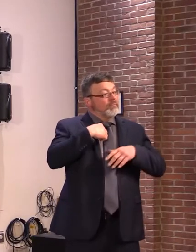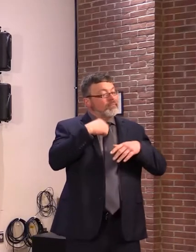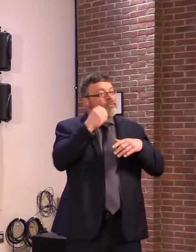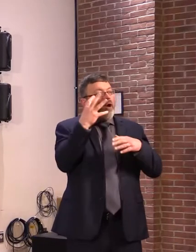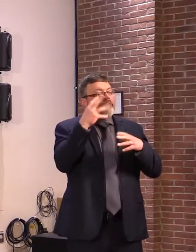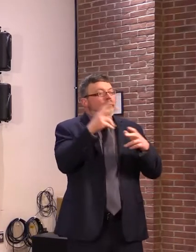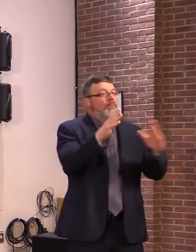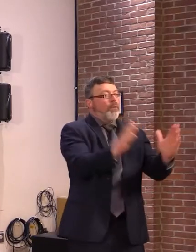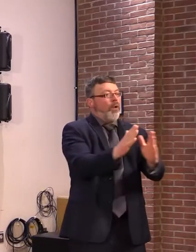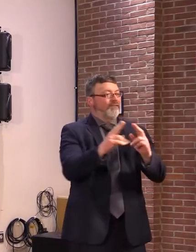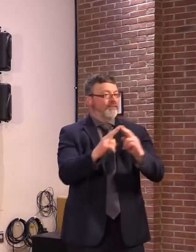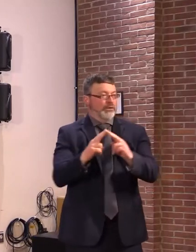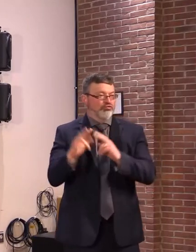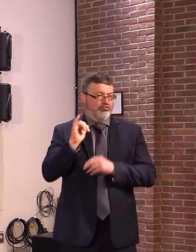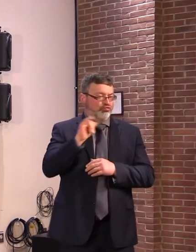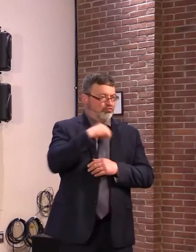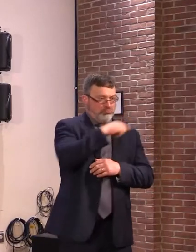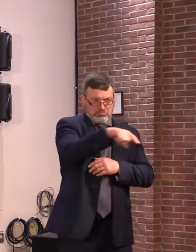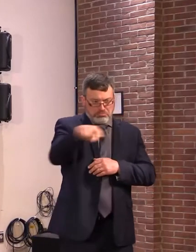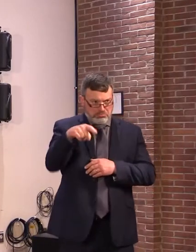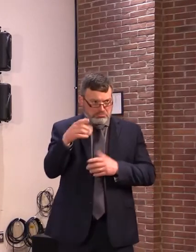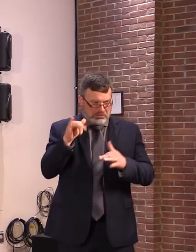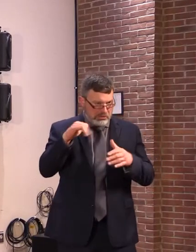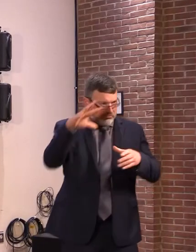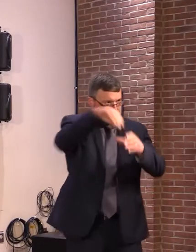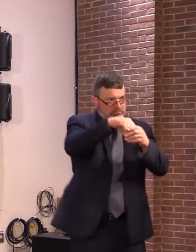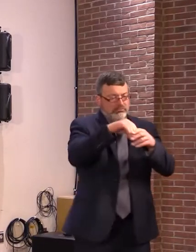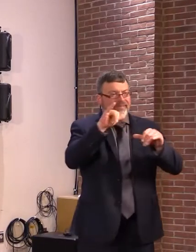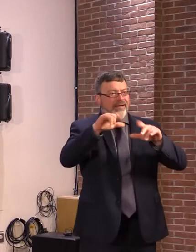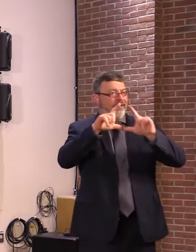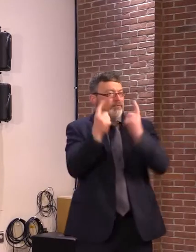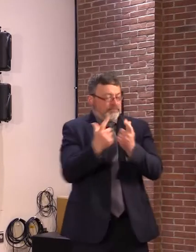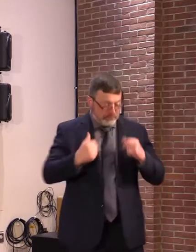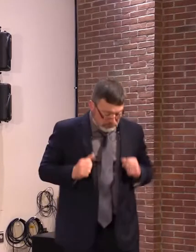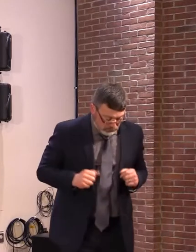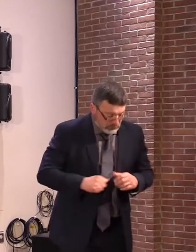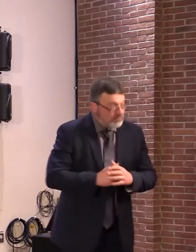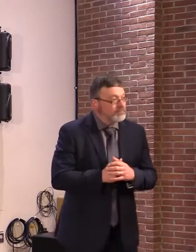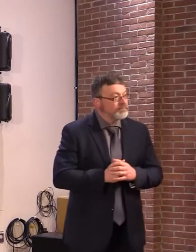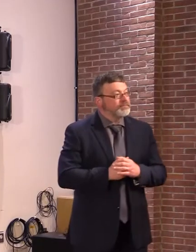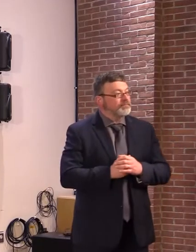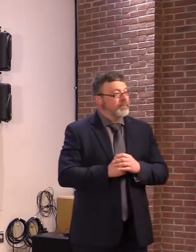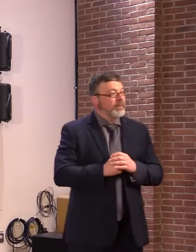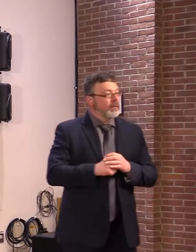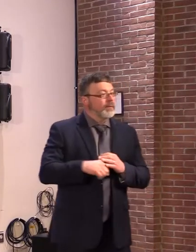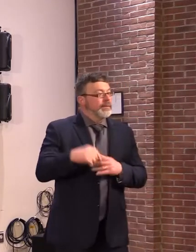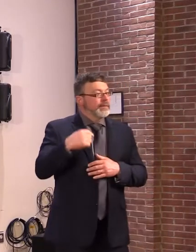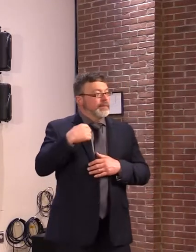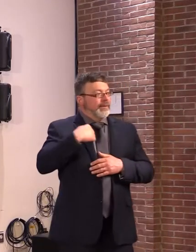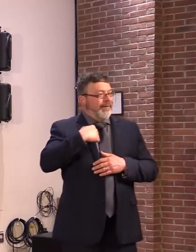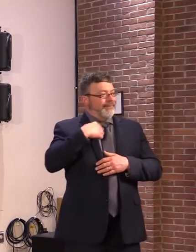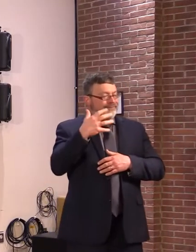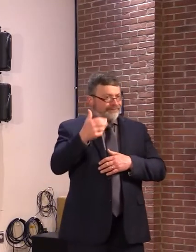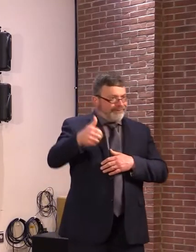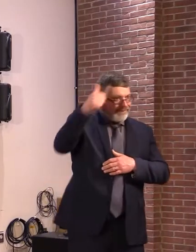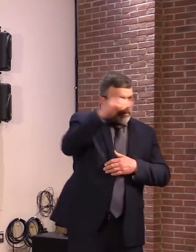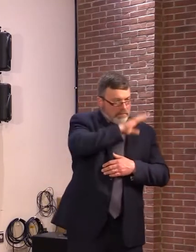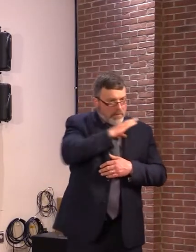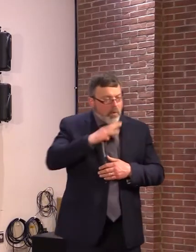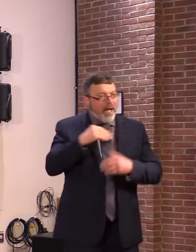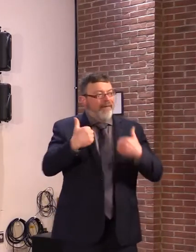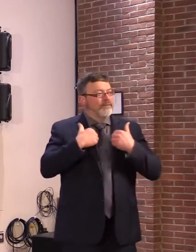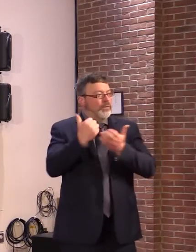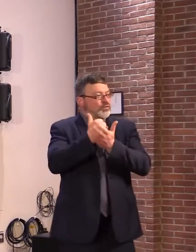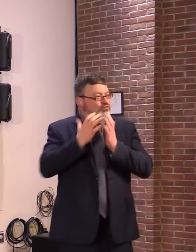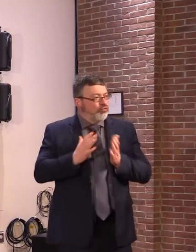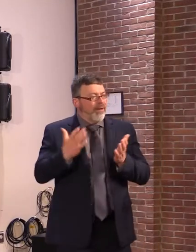And we're here today because the Vermont League of Cities and Towns, every select board, every treasurer, every clerk knows that Vermont's in a housing